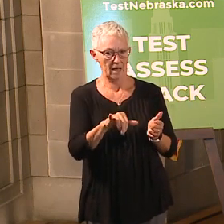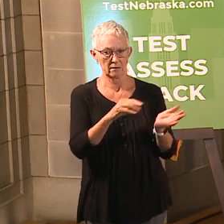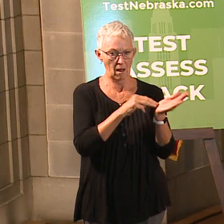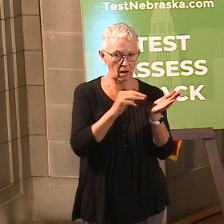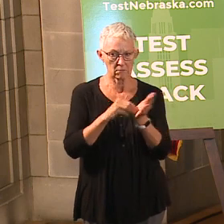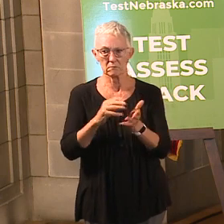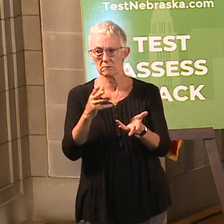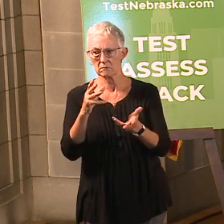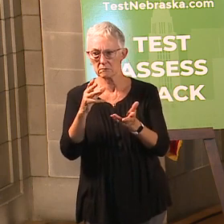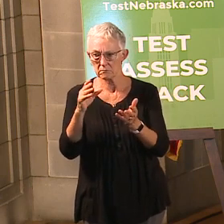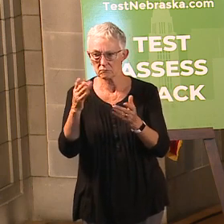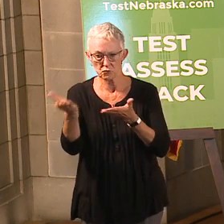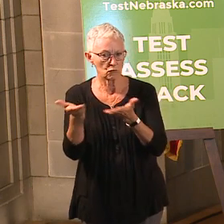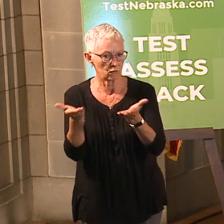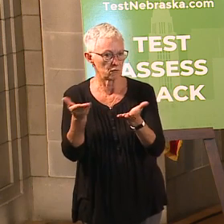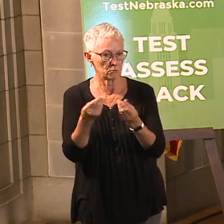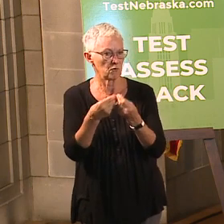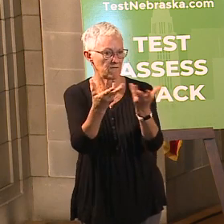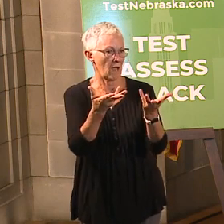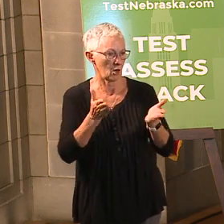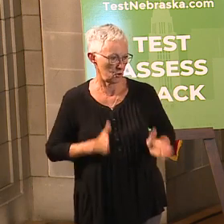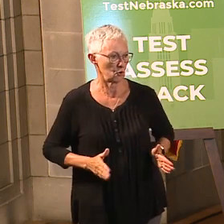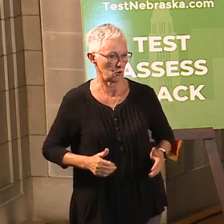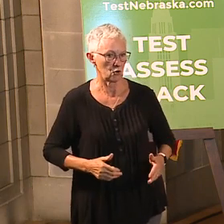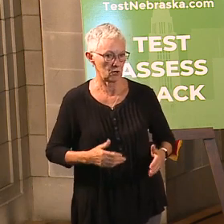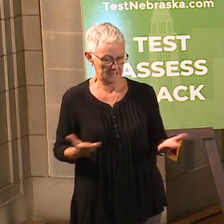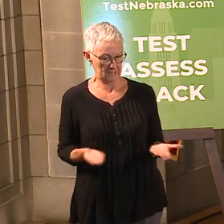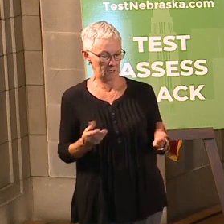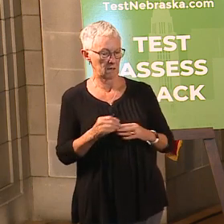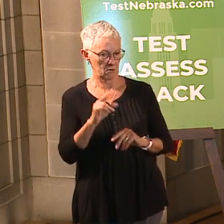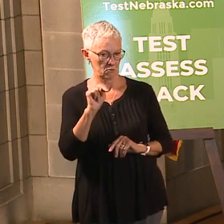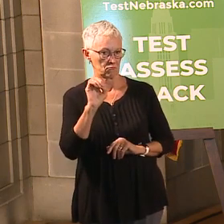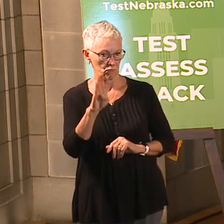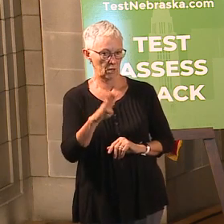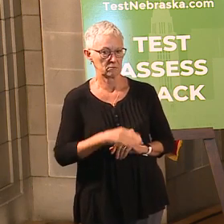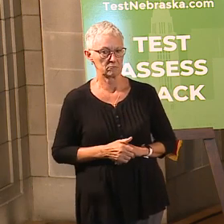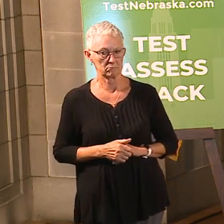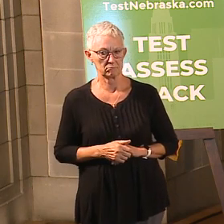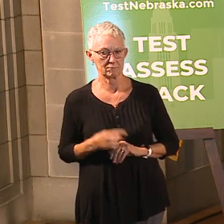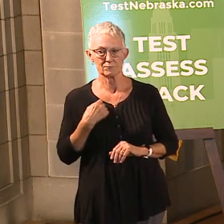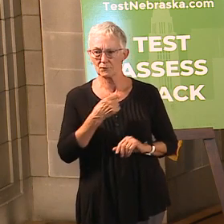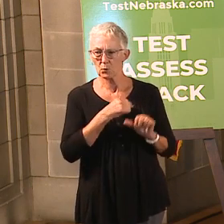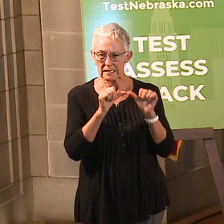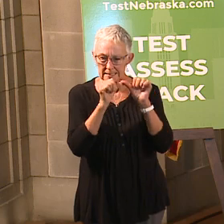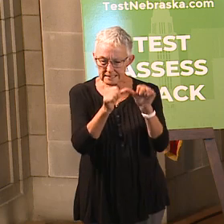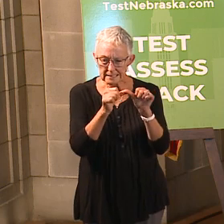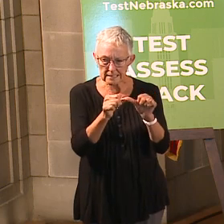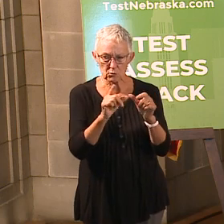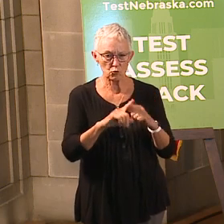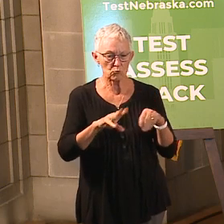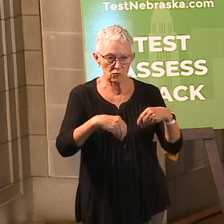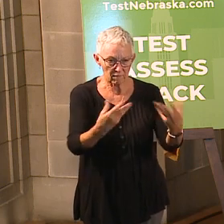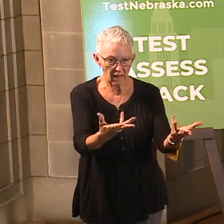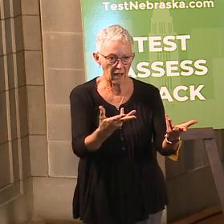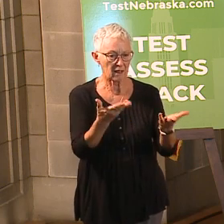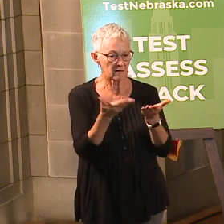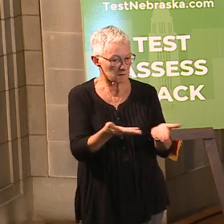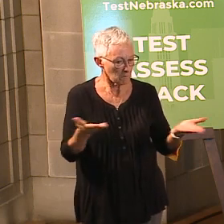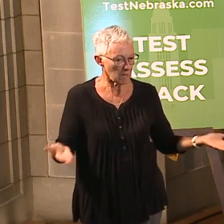halted by the pandemic. To this day, we continue to contribute needed supplies throughout the communities.